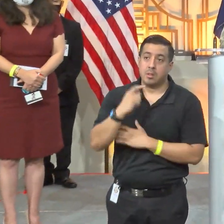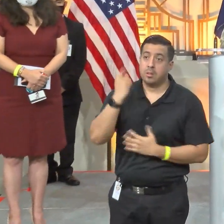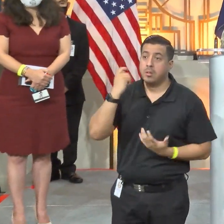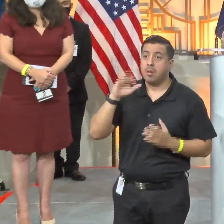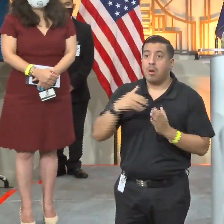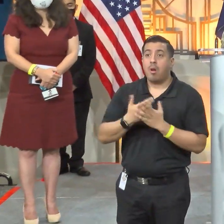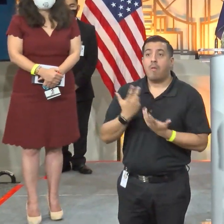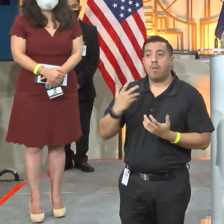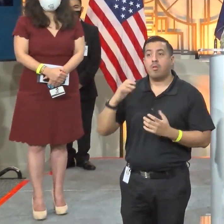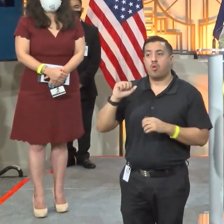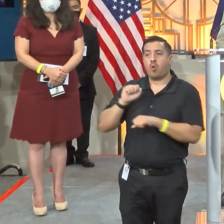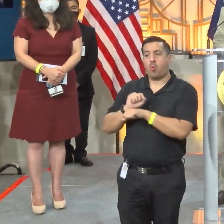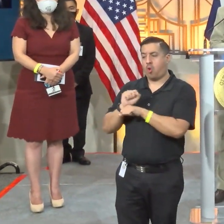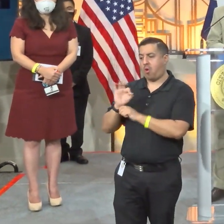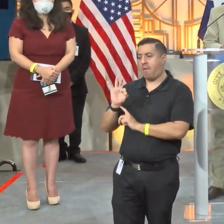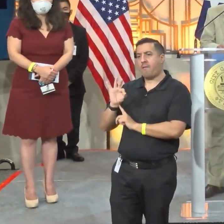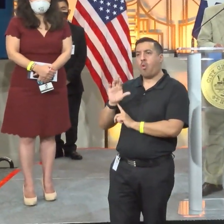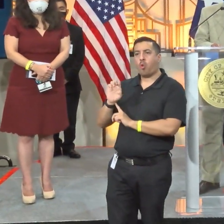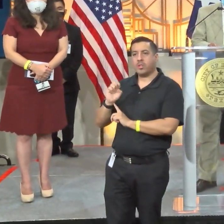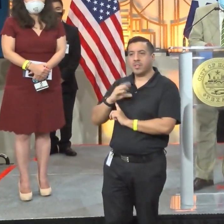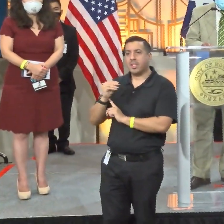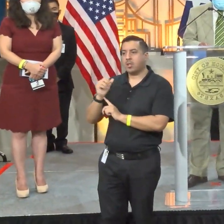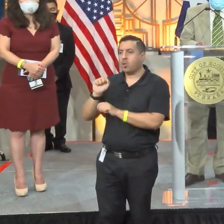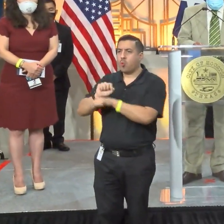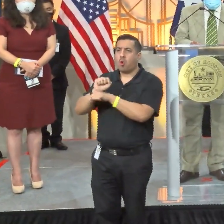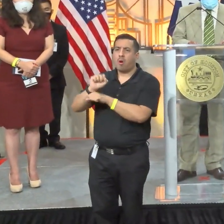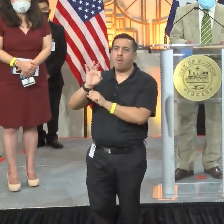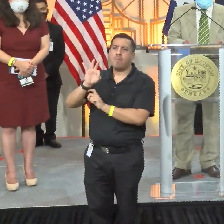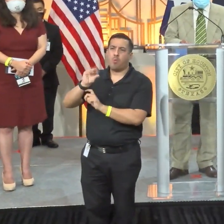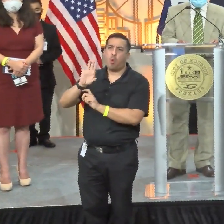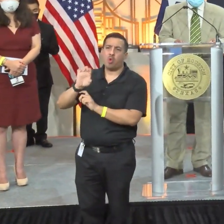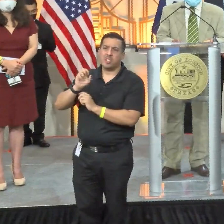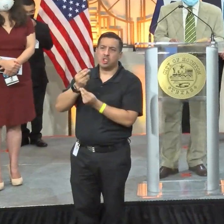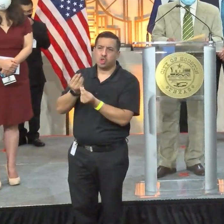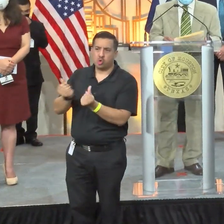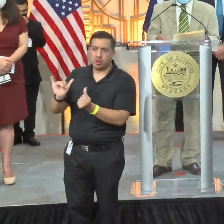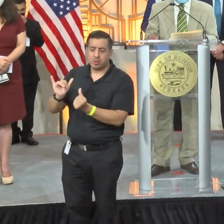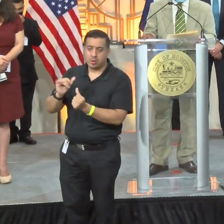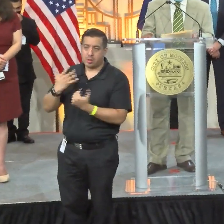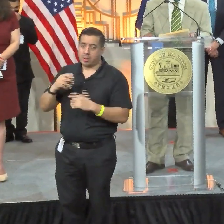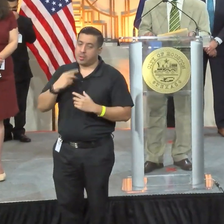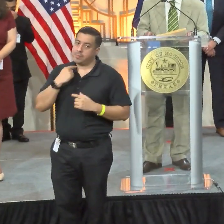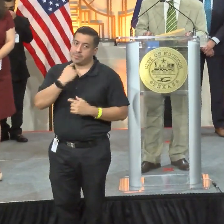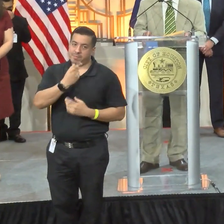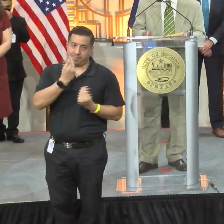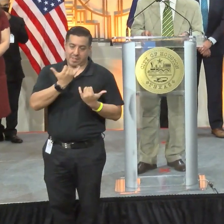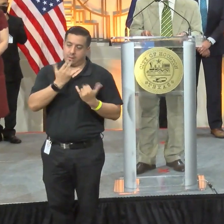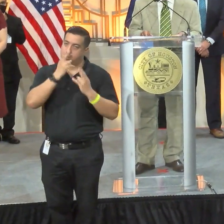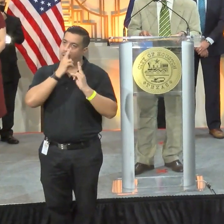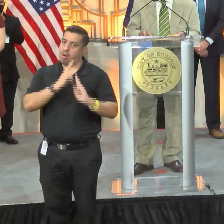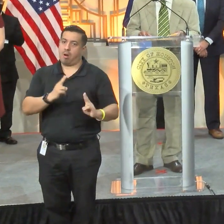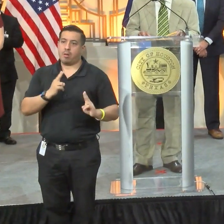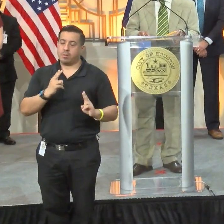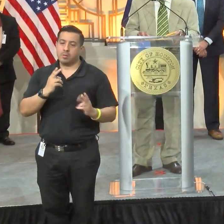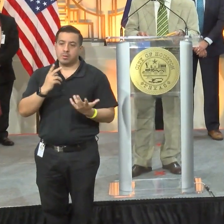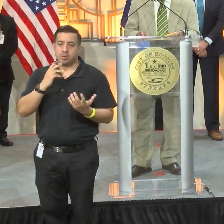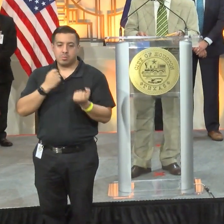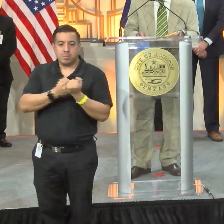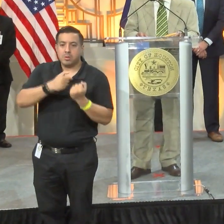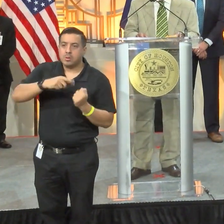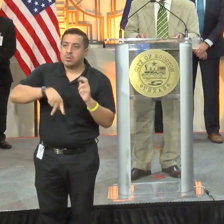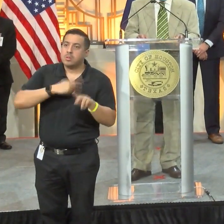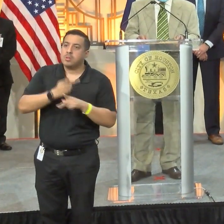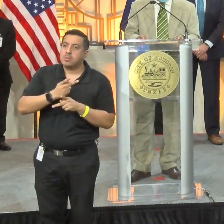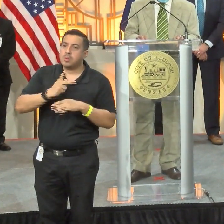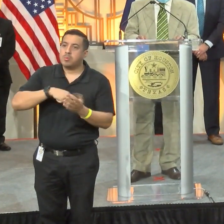the Gulf Coast Workforce Board and Workforce Solutions. I want to say what a great honor it is to support this program and especially